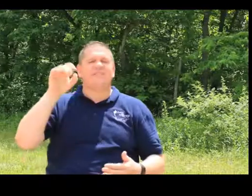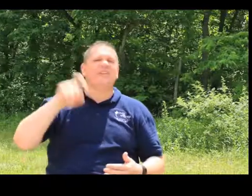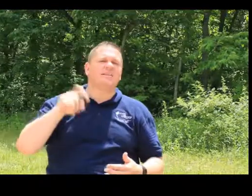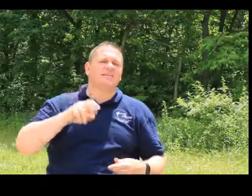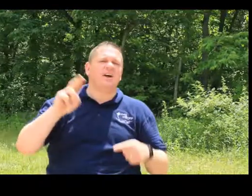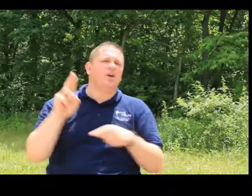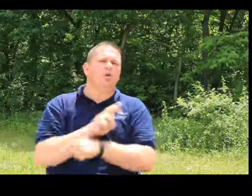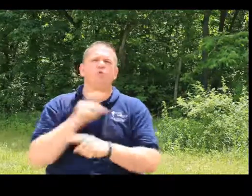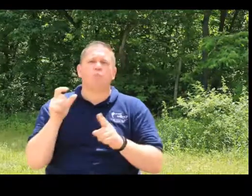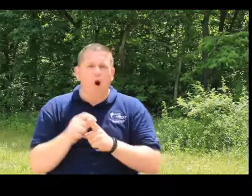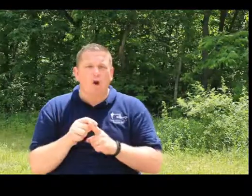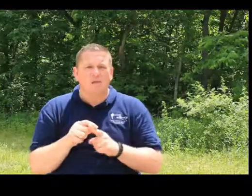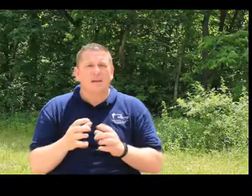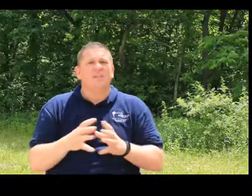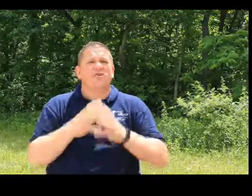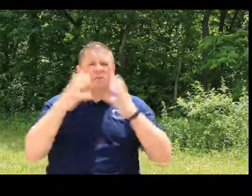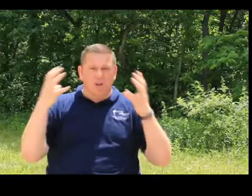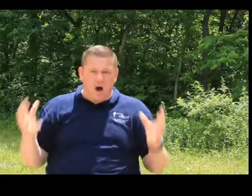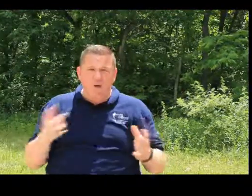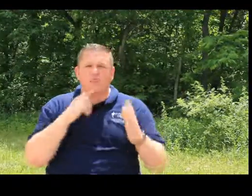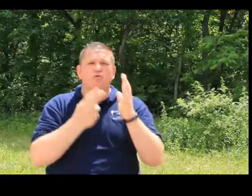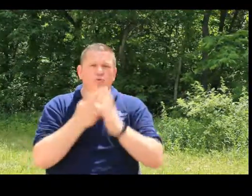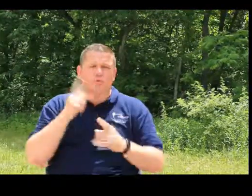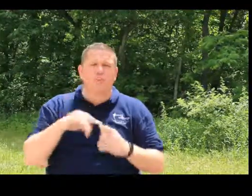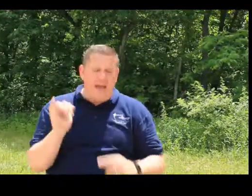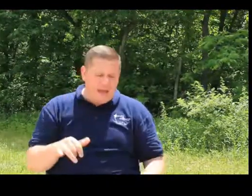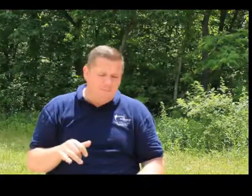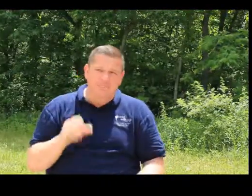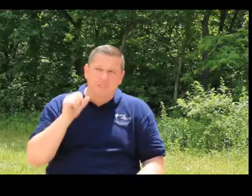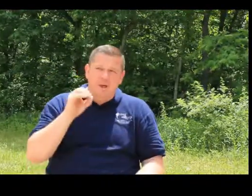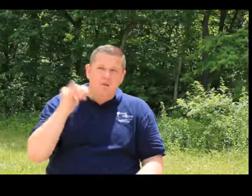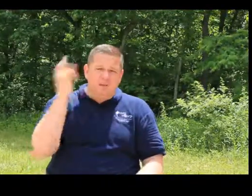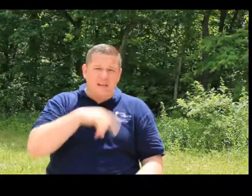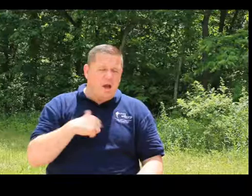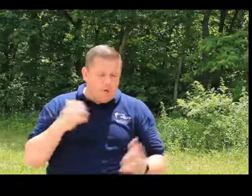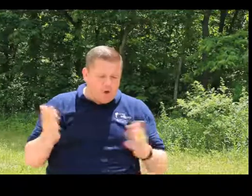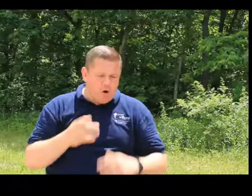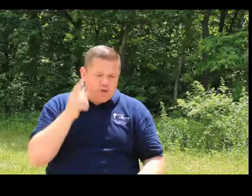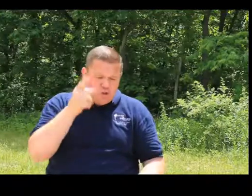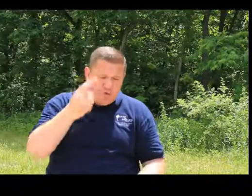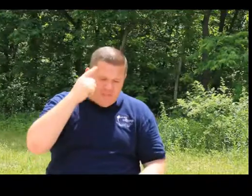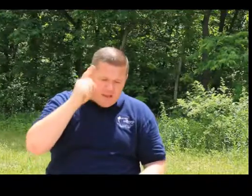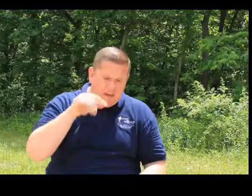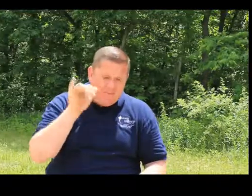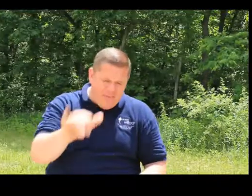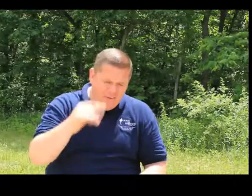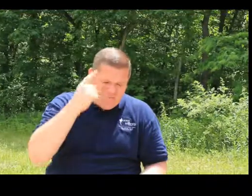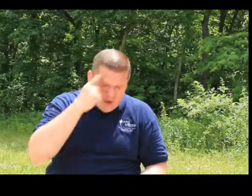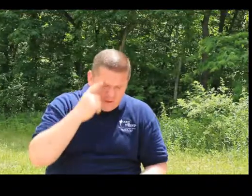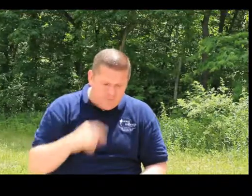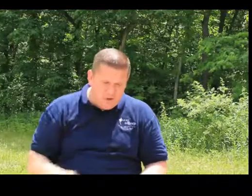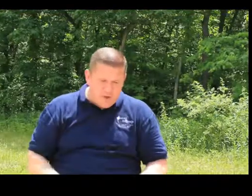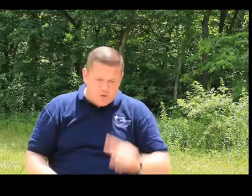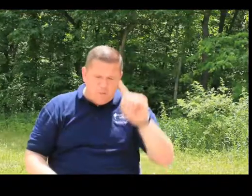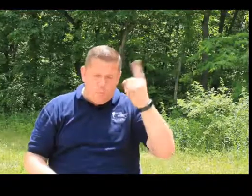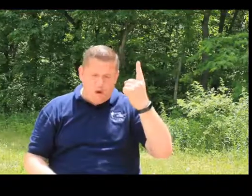if necessary, use words. There's a lot of truth to that. So today I want to encourage you to think about that thought. So number one,